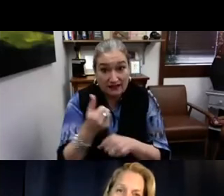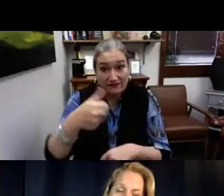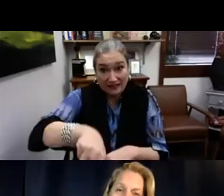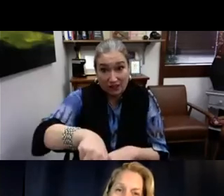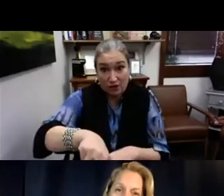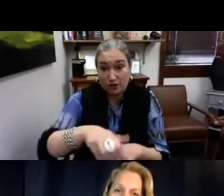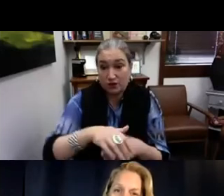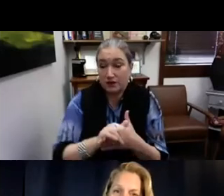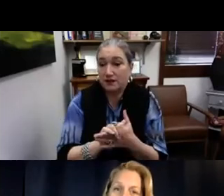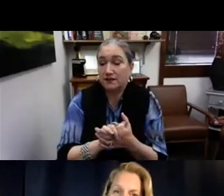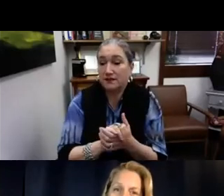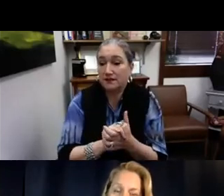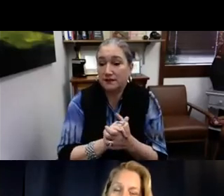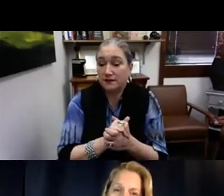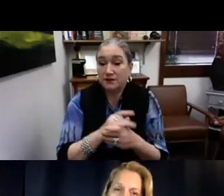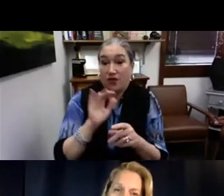and vetoed by the governor.